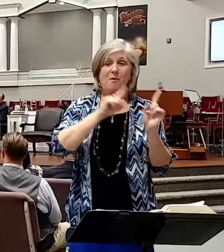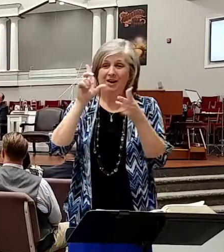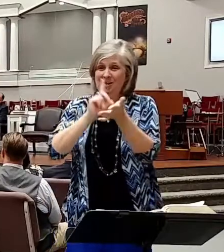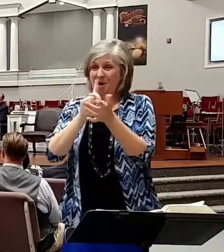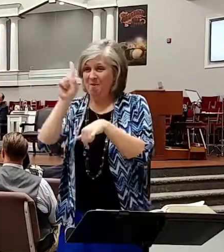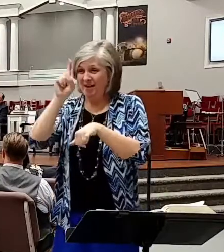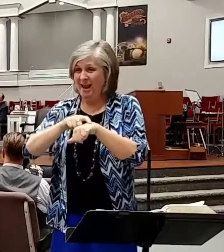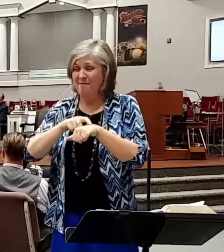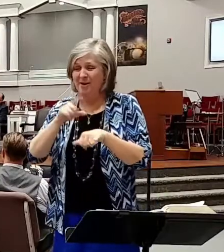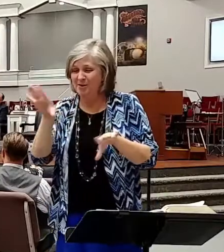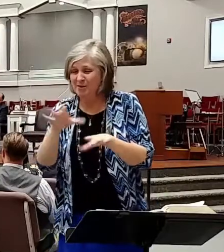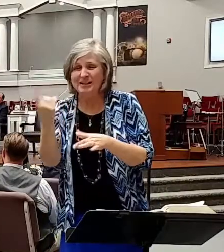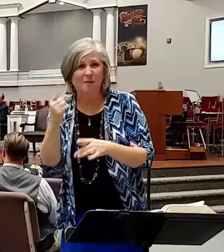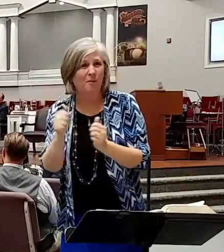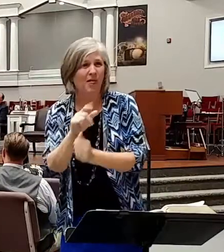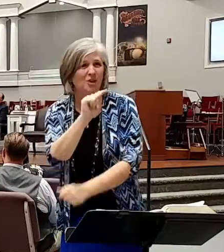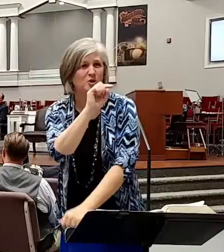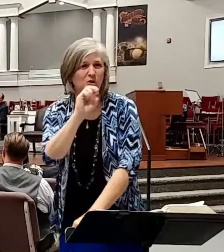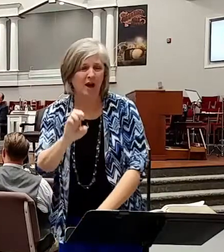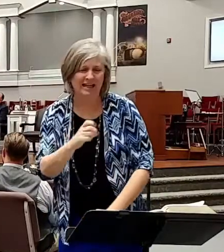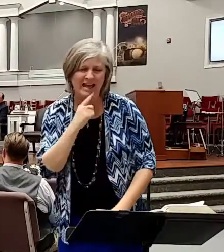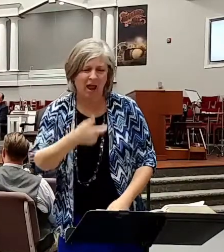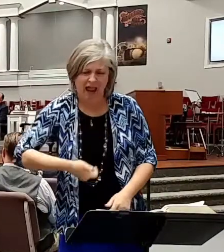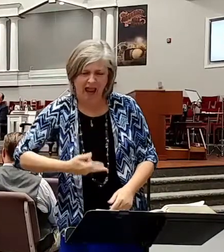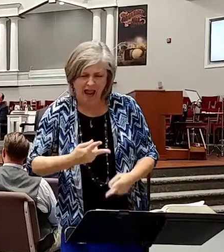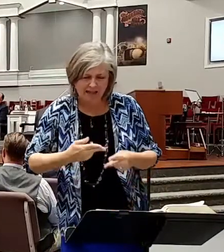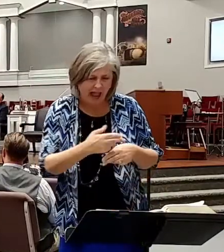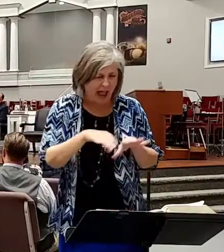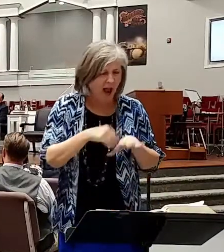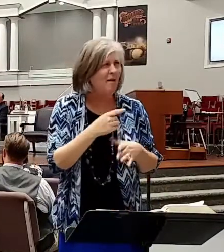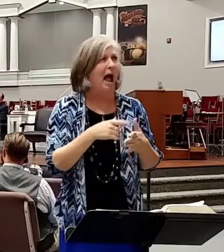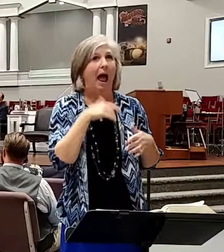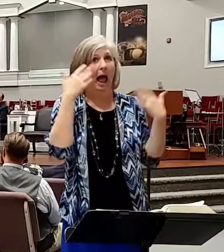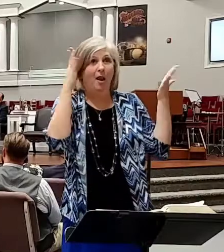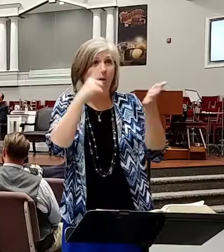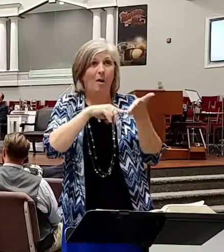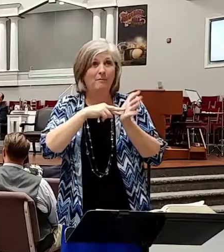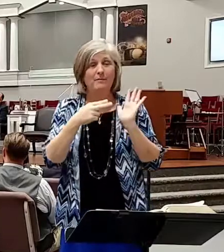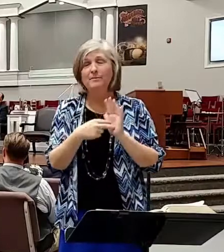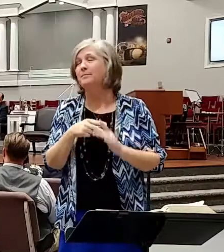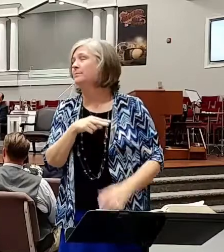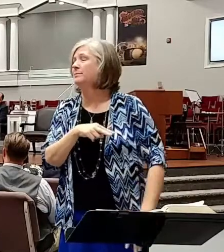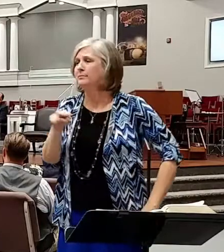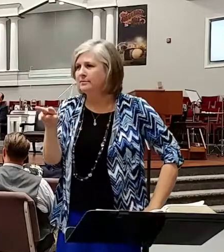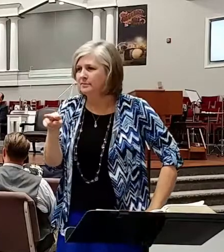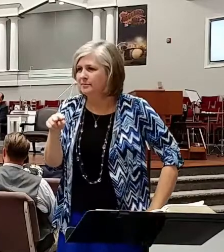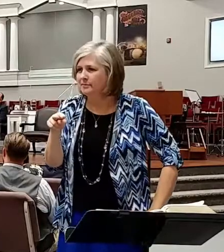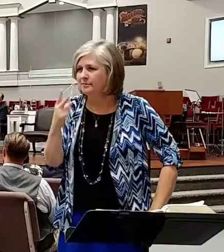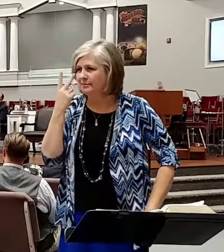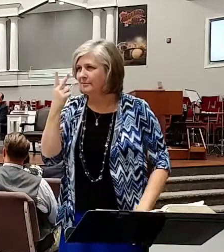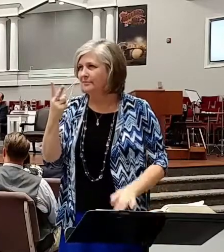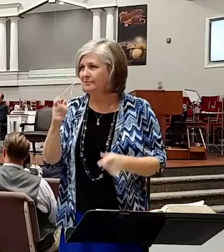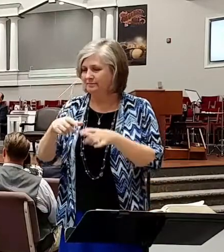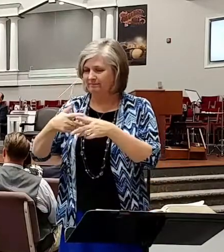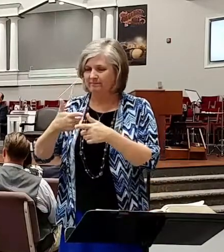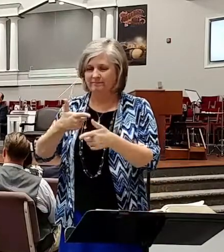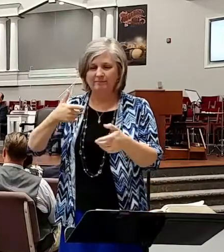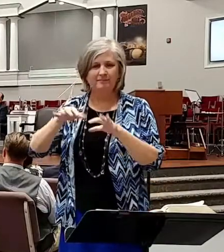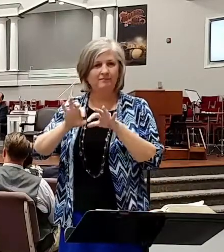to do something with that and he said, we're going to have take that out. I didn't know what that meant and I turned around and I seen him pull this syringe out that